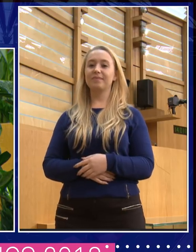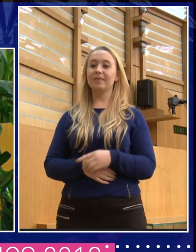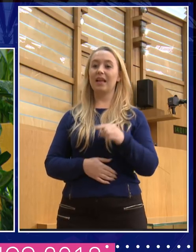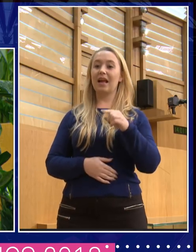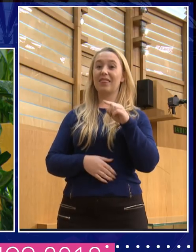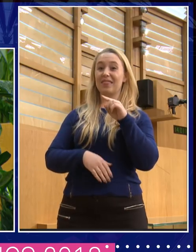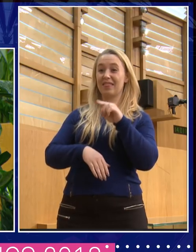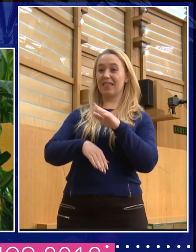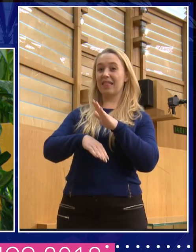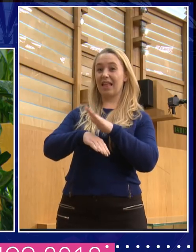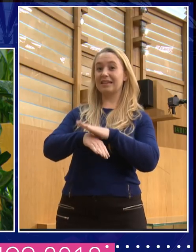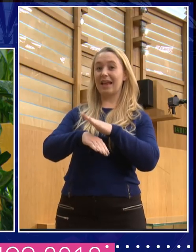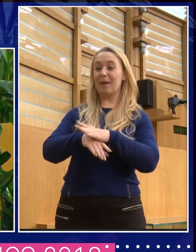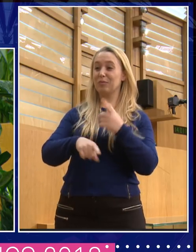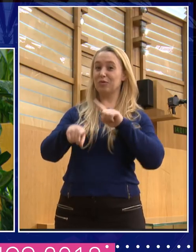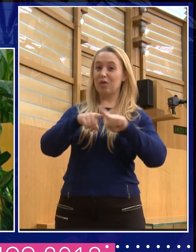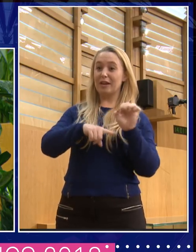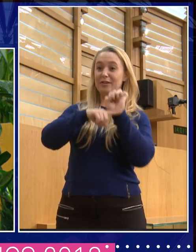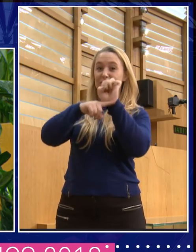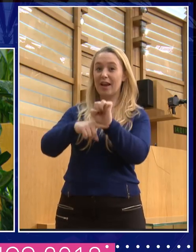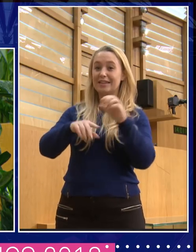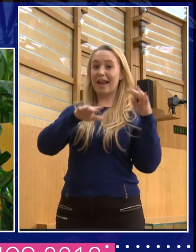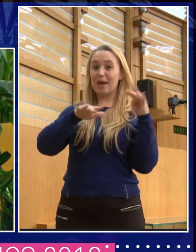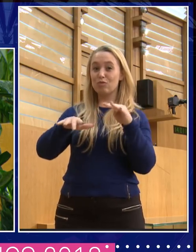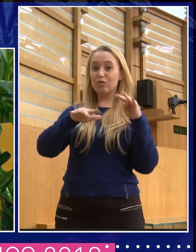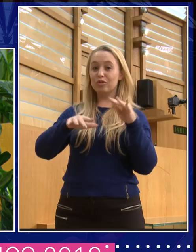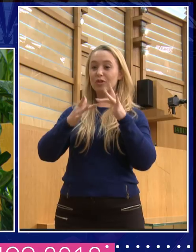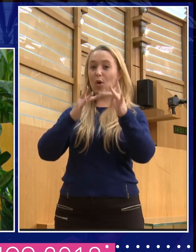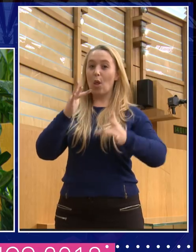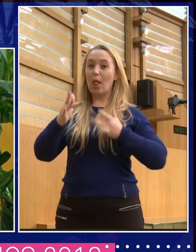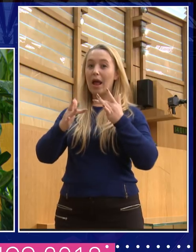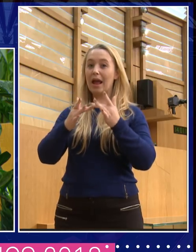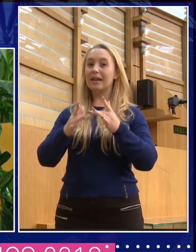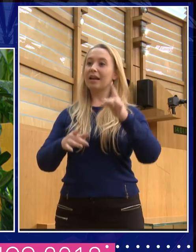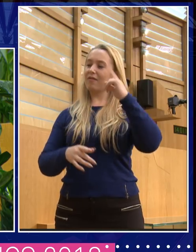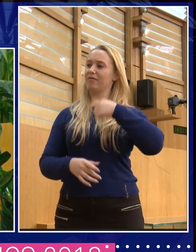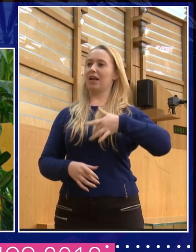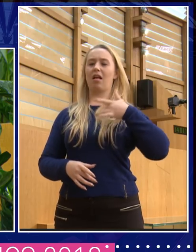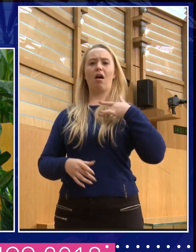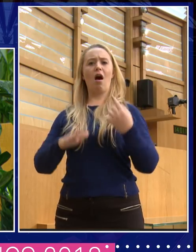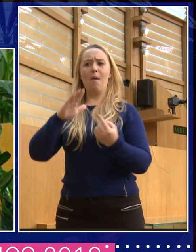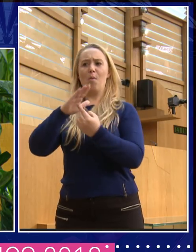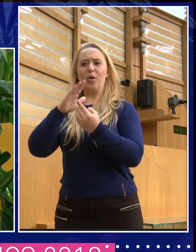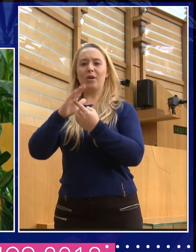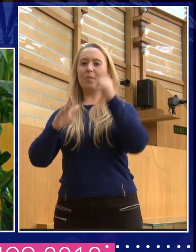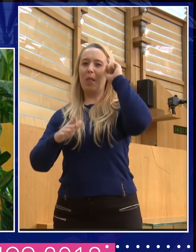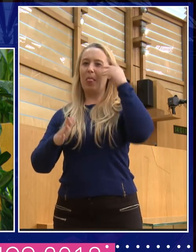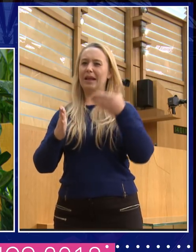Newsnight and defend immigration, you might feel that that was a very important thing to do. But you'd know there would be, you get attacked.